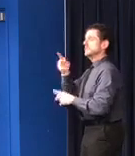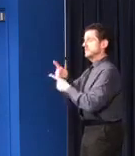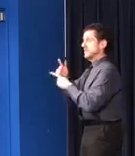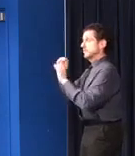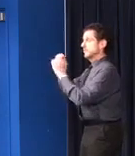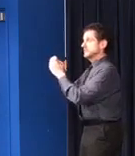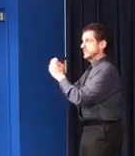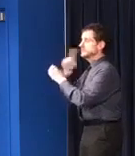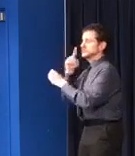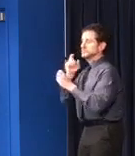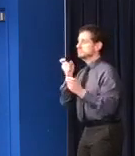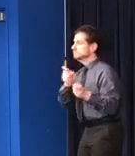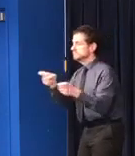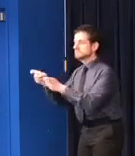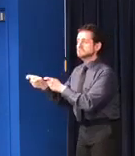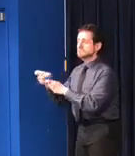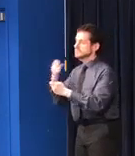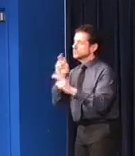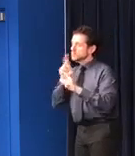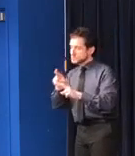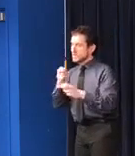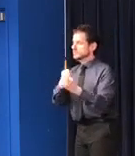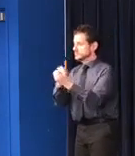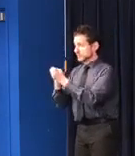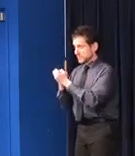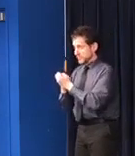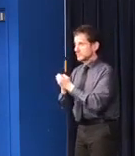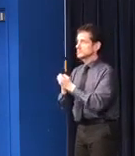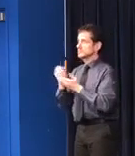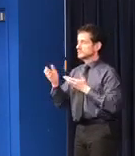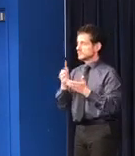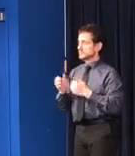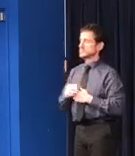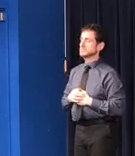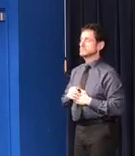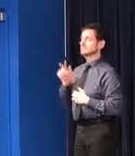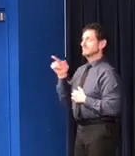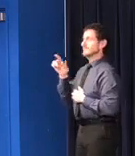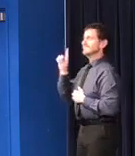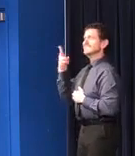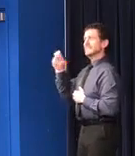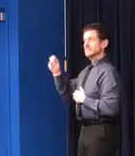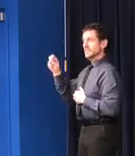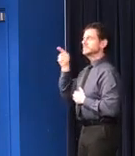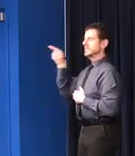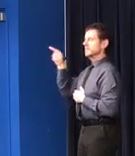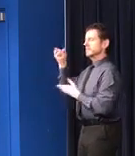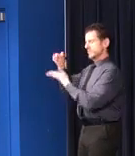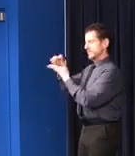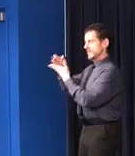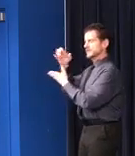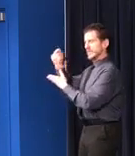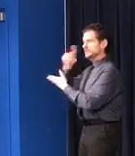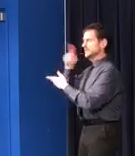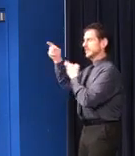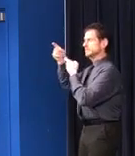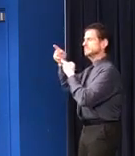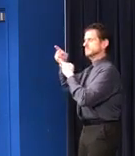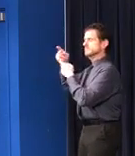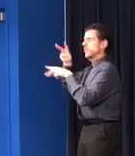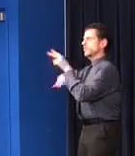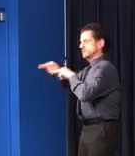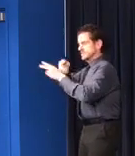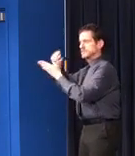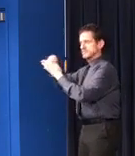represent. DHS has enlisted All Chicago to serve as the fiscal agent for this fund. Lead agencies throughout Illinois will access